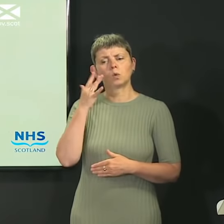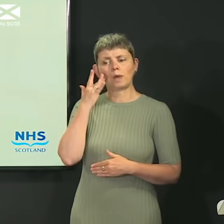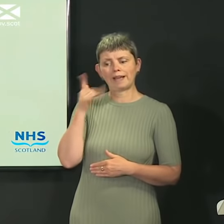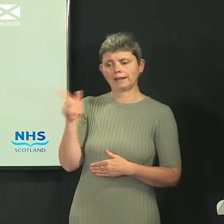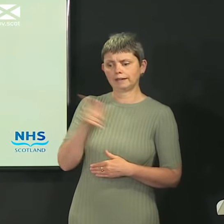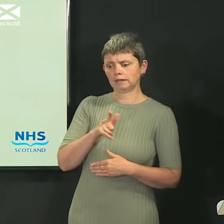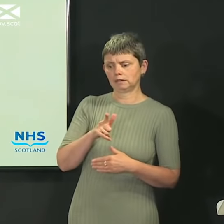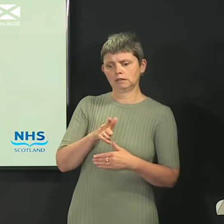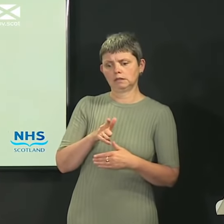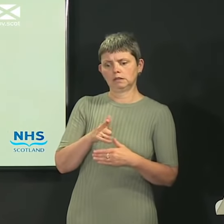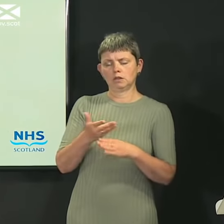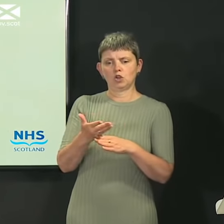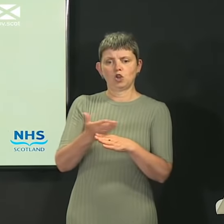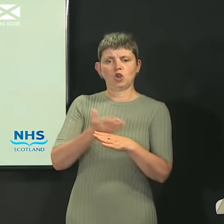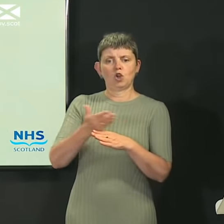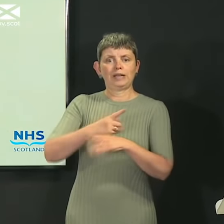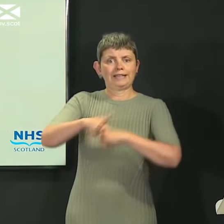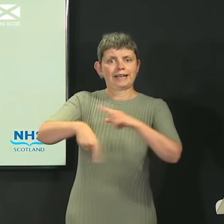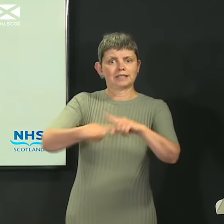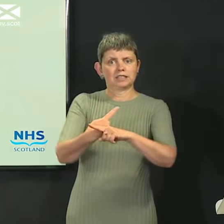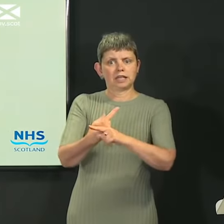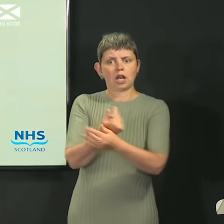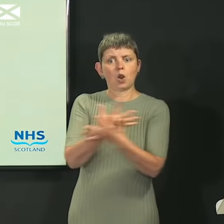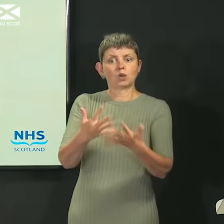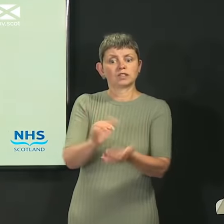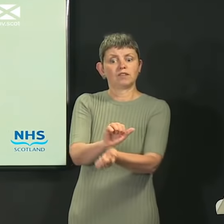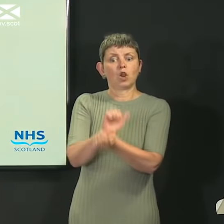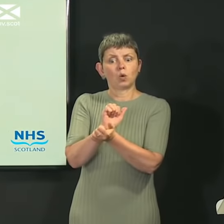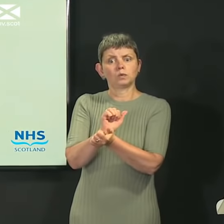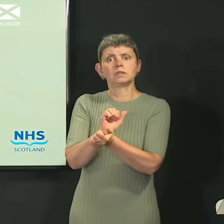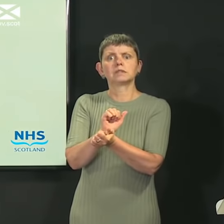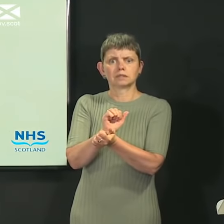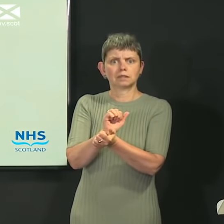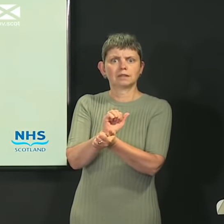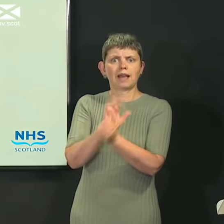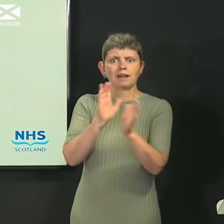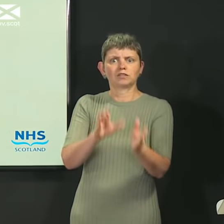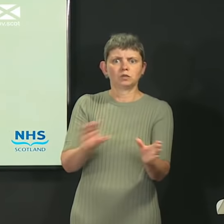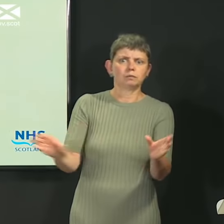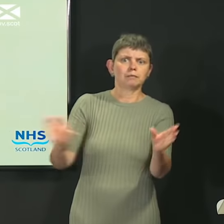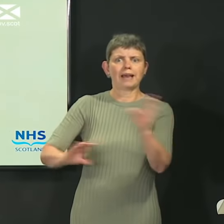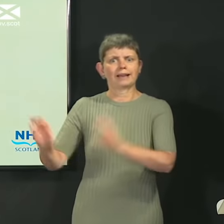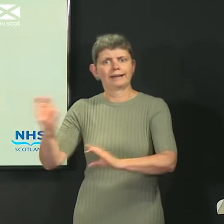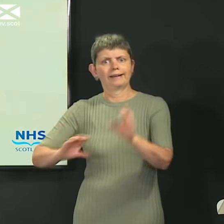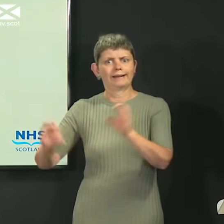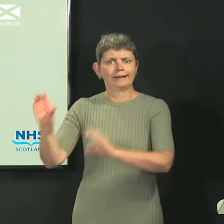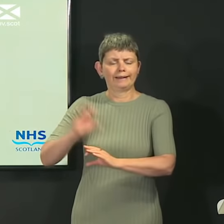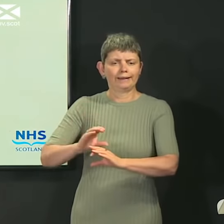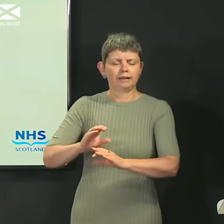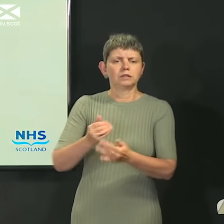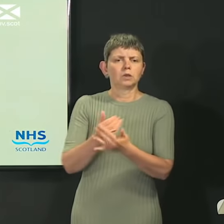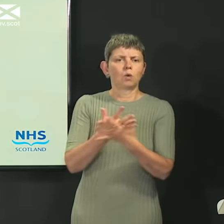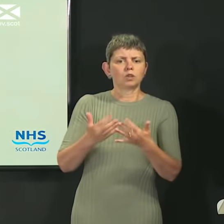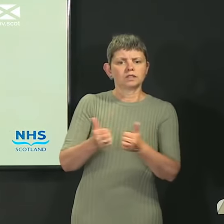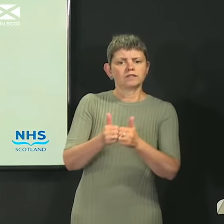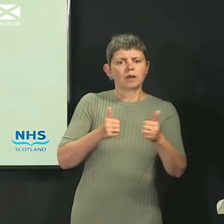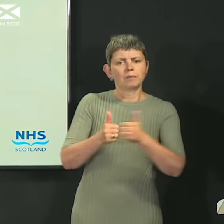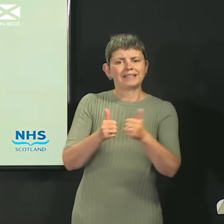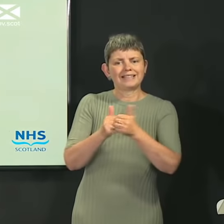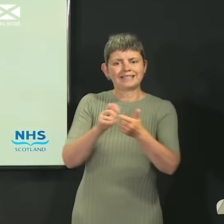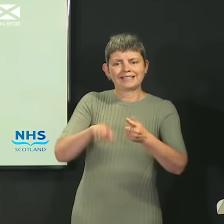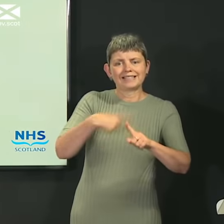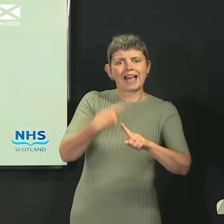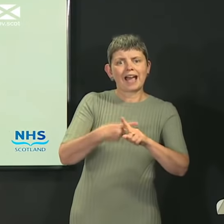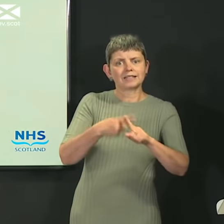due for repayment. There are many companies whose tax deferrals will be due. And it's really important, therefore, that in terms of business